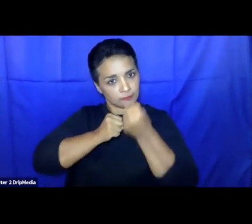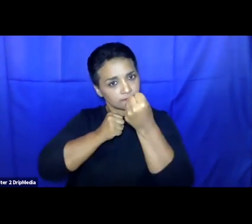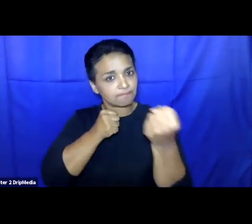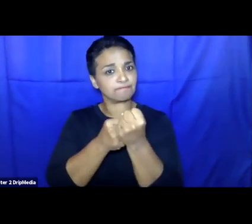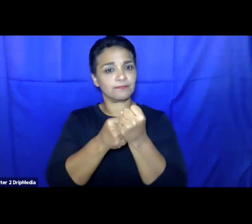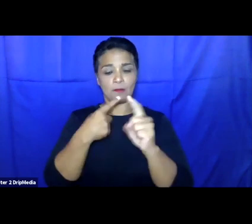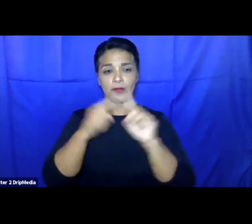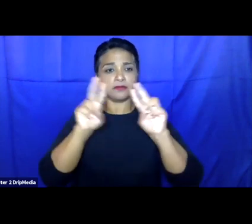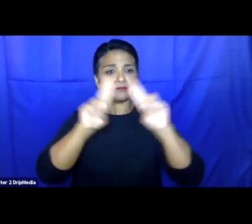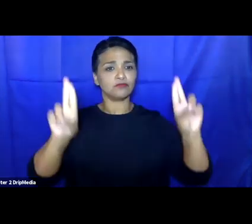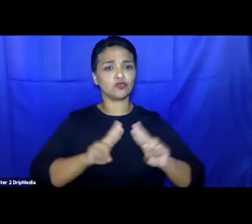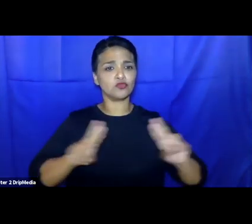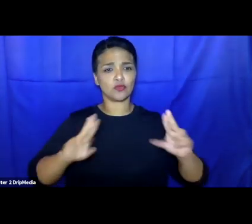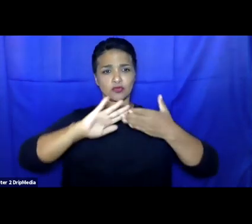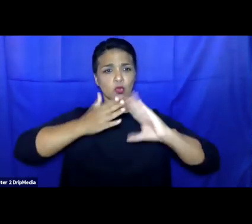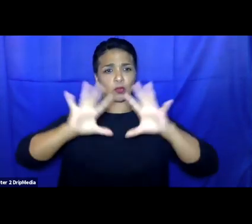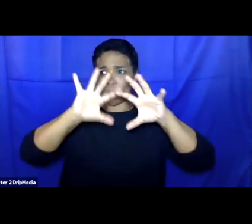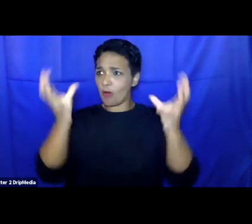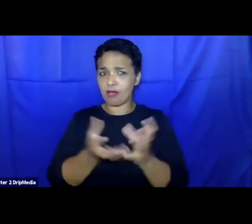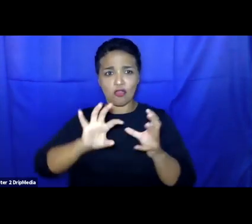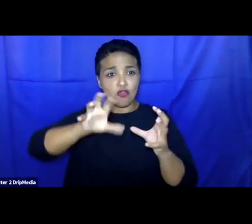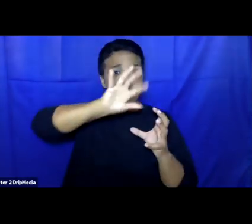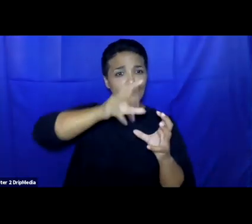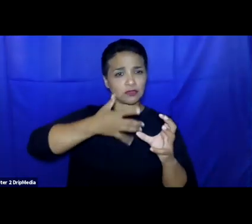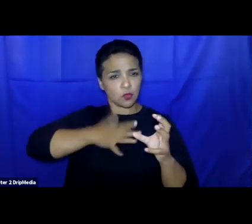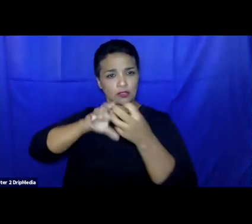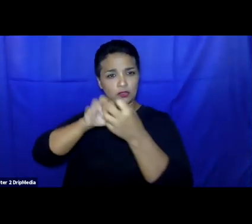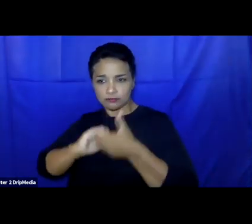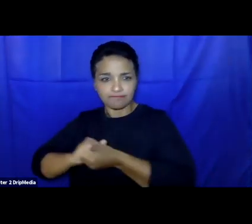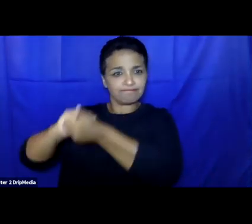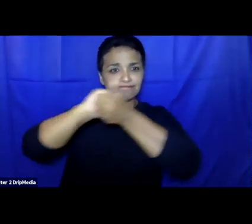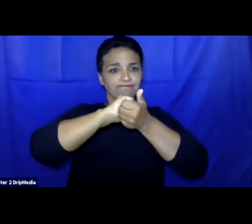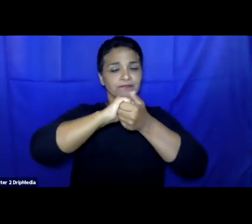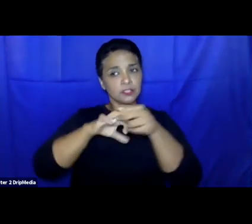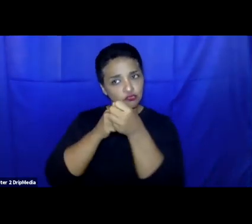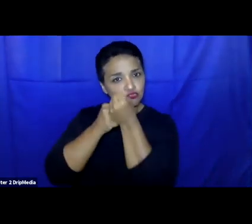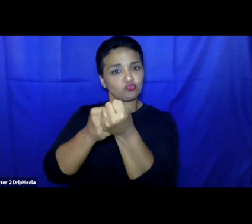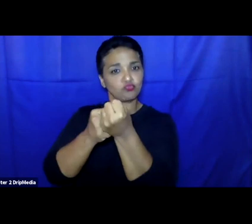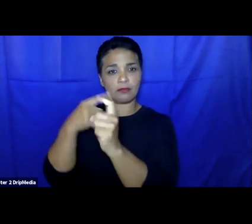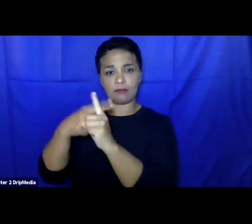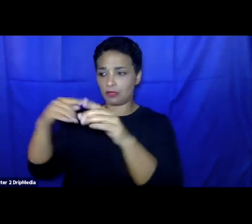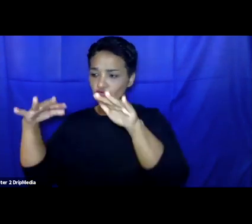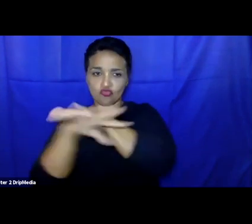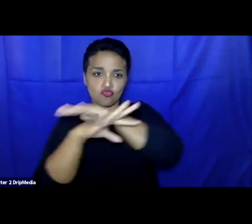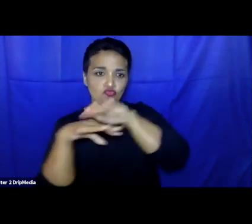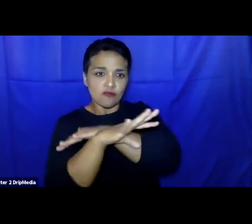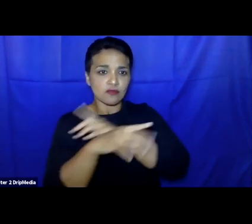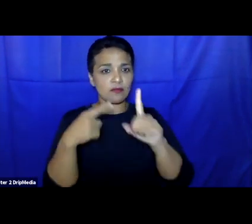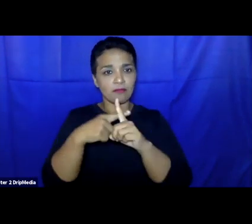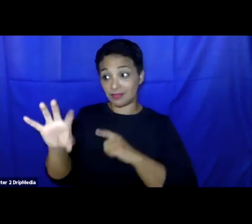strength and cooperation and solidarity with refugees and affected host communities. And I